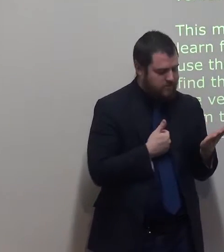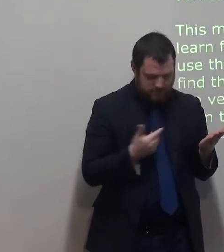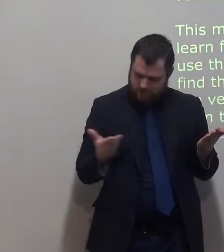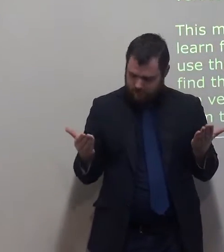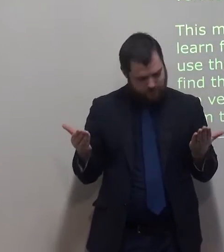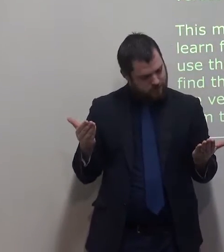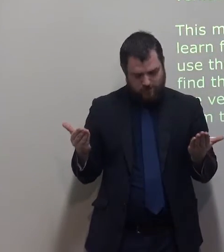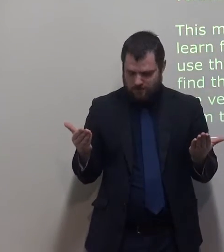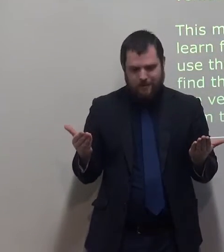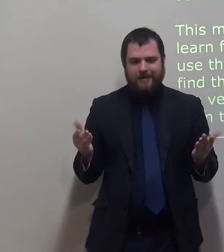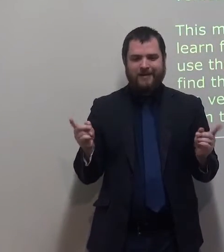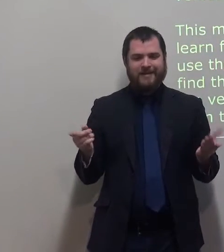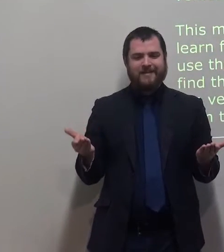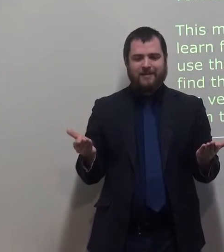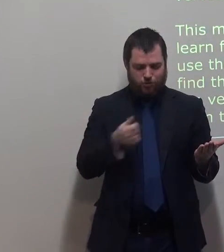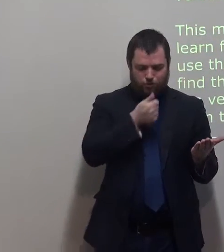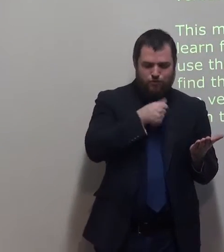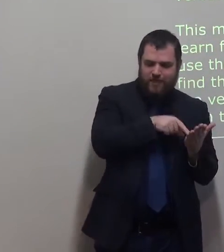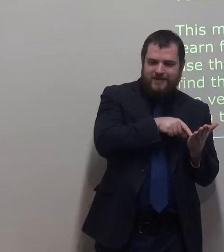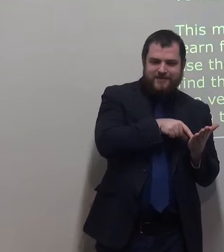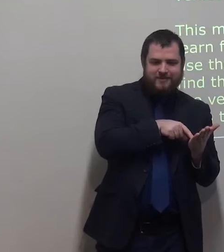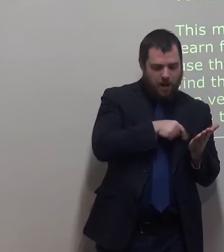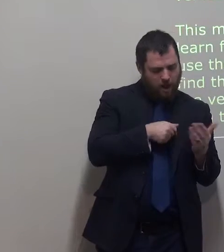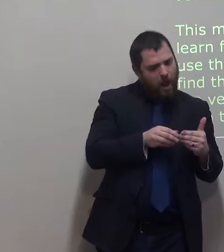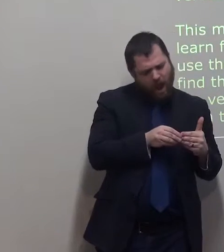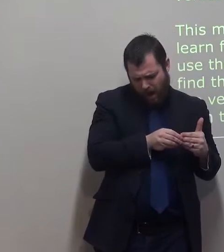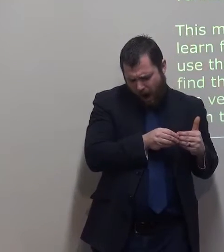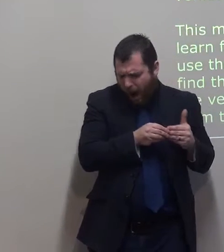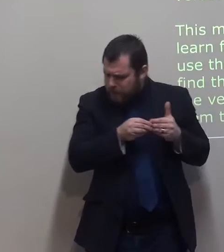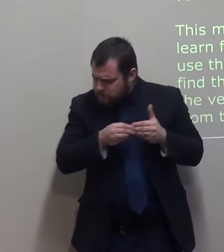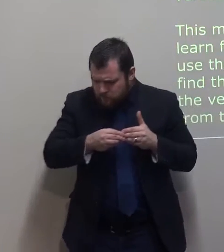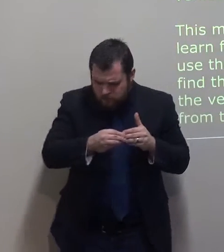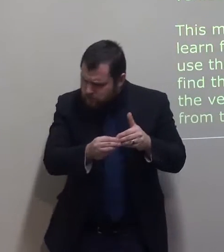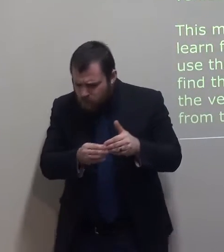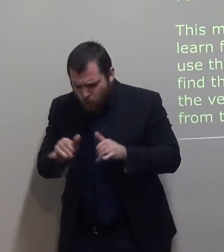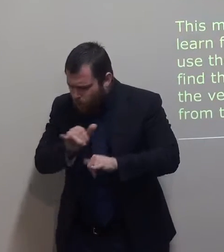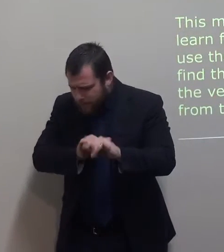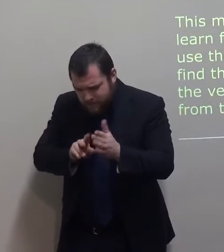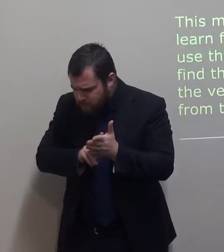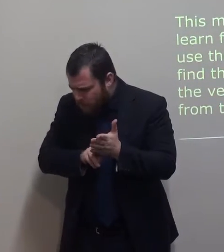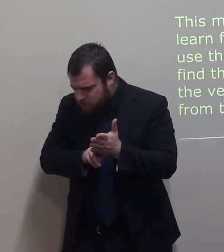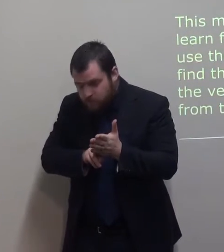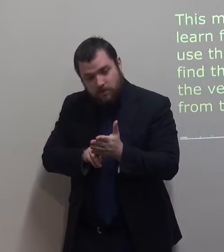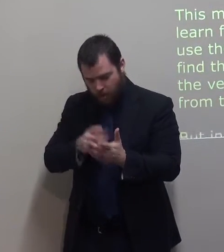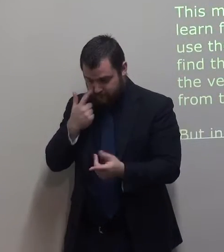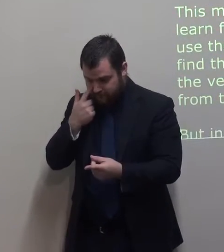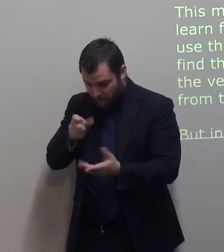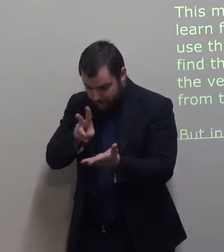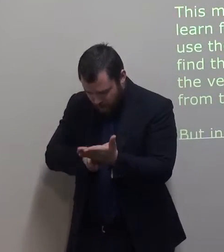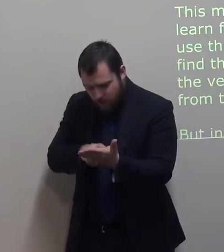they could use the confessions of faith to find the right verses, then read the verses, and search more from the Bible.